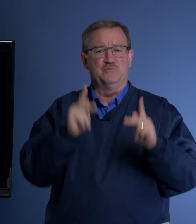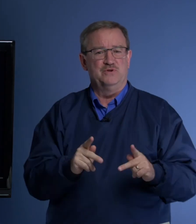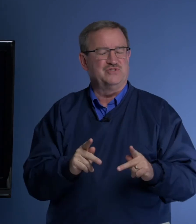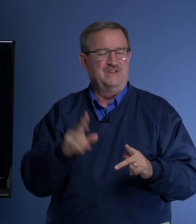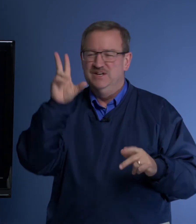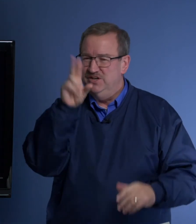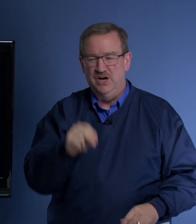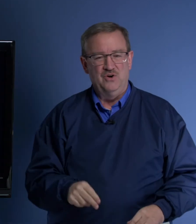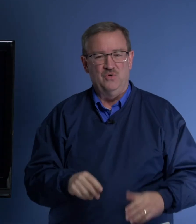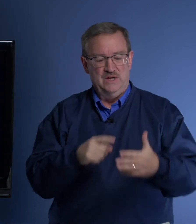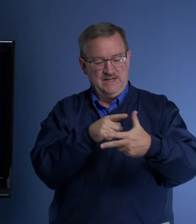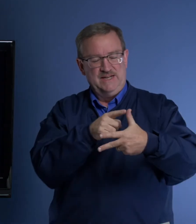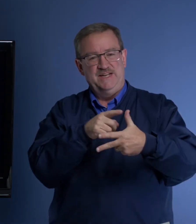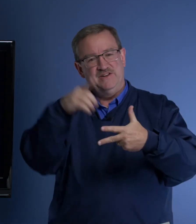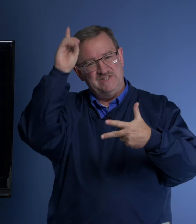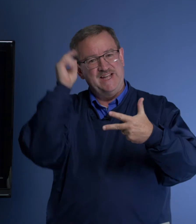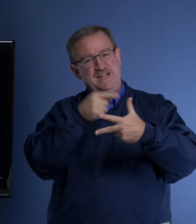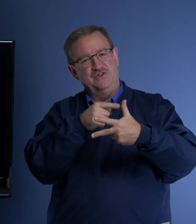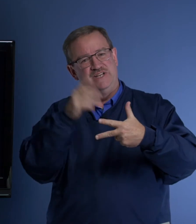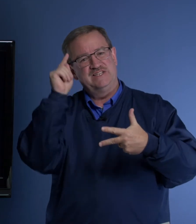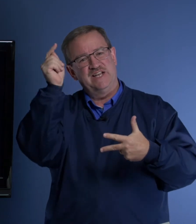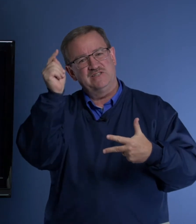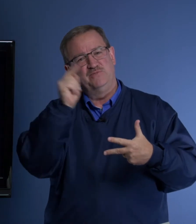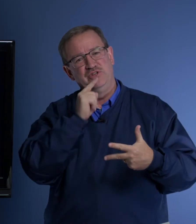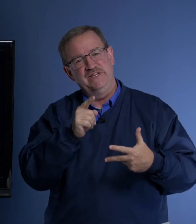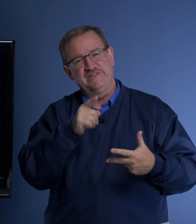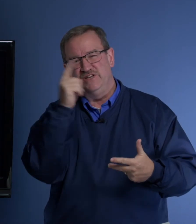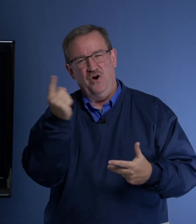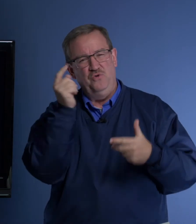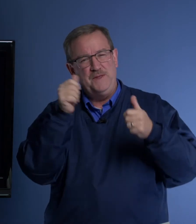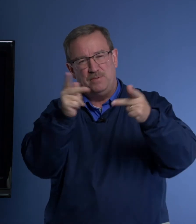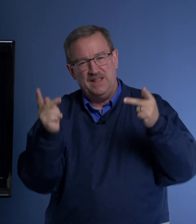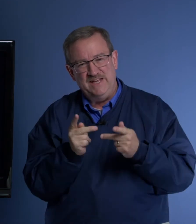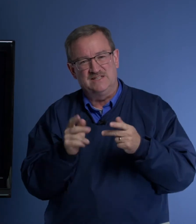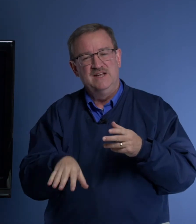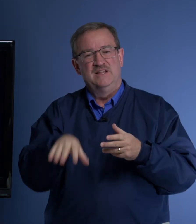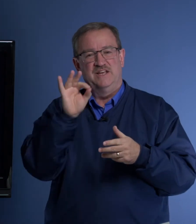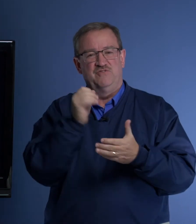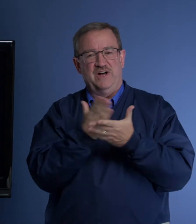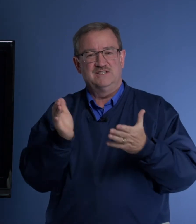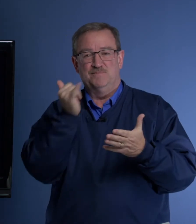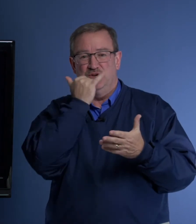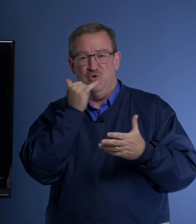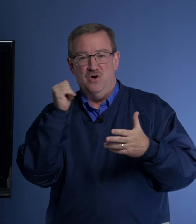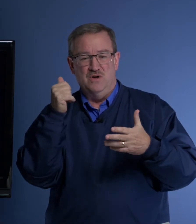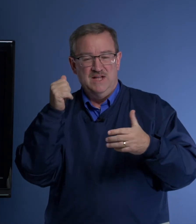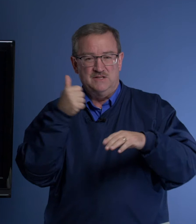person. No, here is Daniel. His testimony is the only place they could find something wrong to